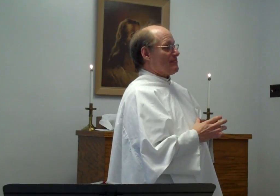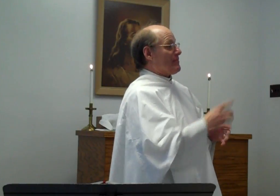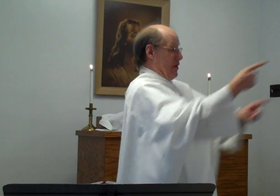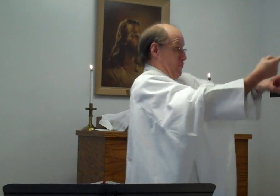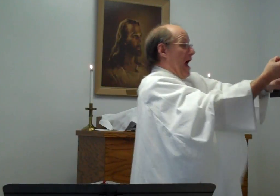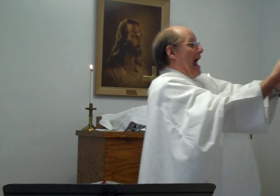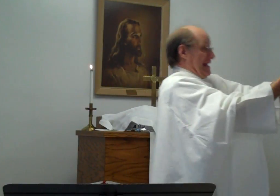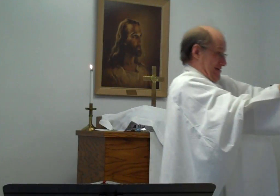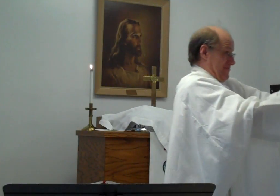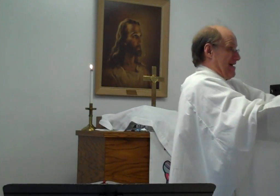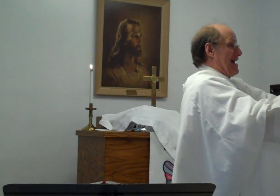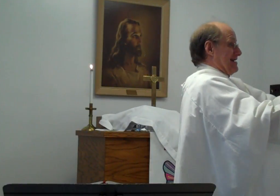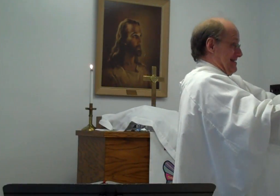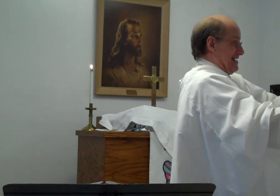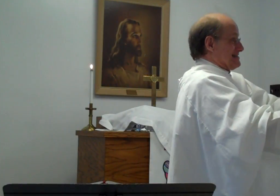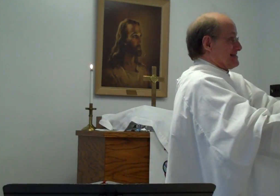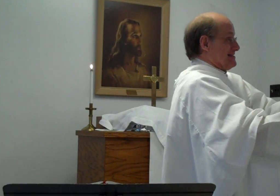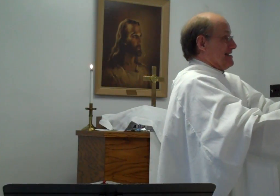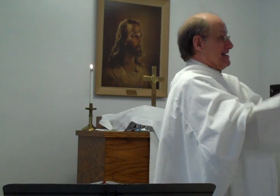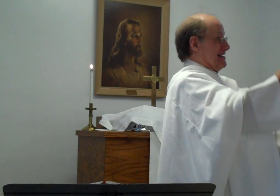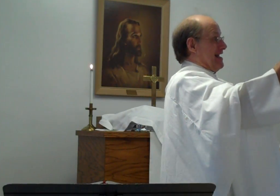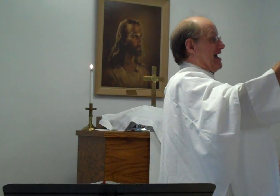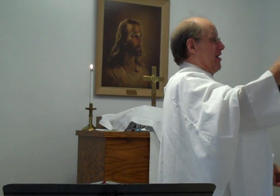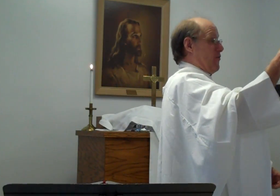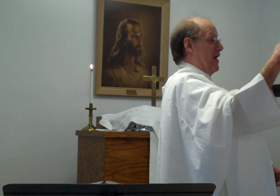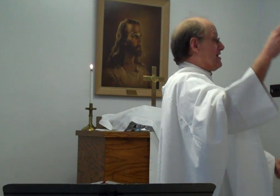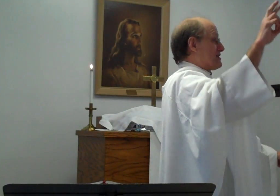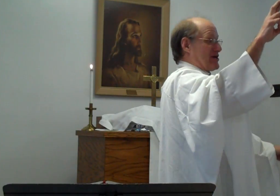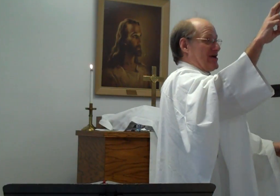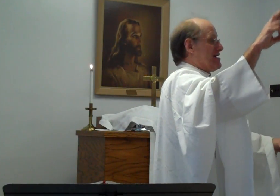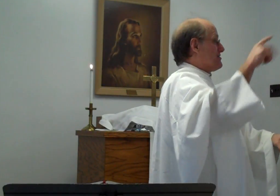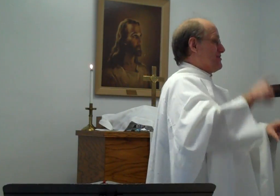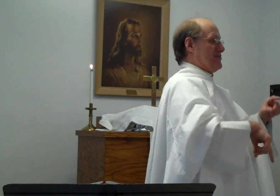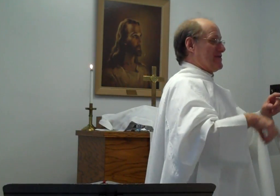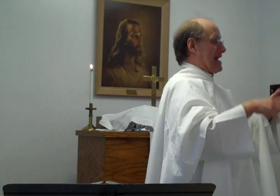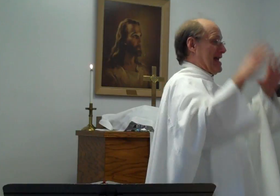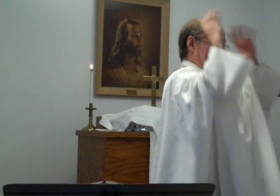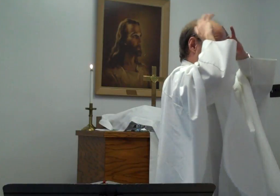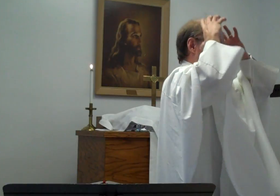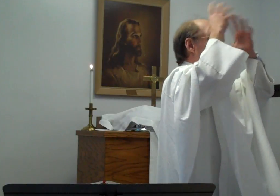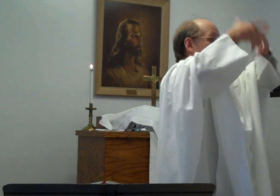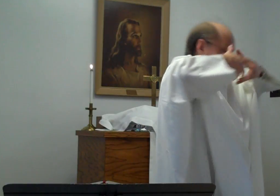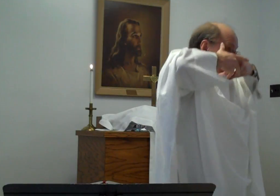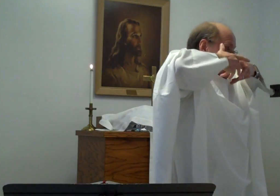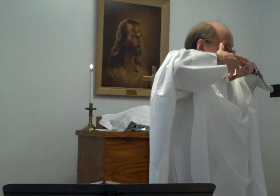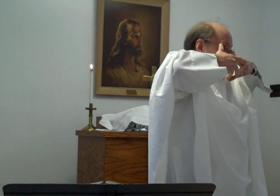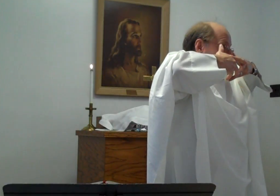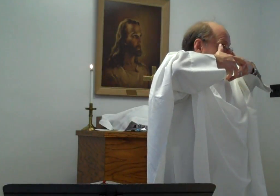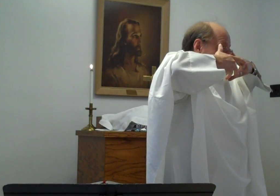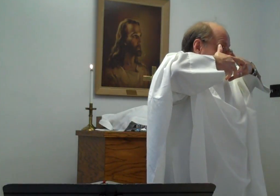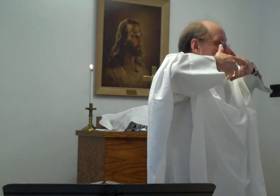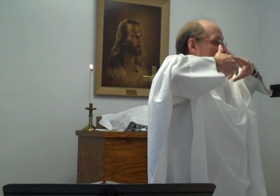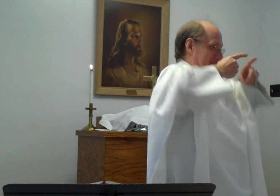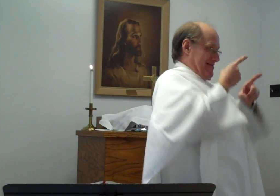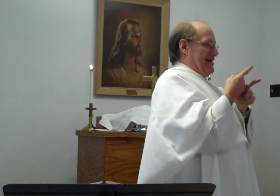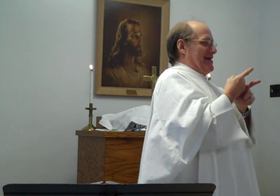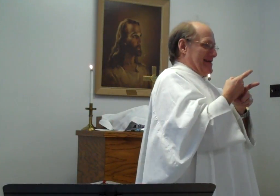Right. Right. Yes. Yeah. A welder. You can't. You have to put it down. Right.